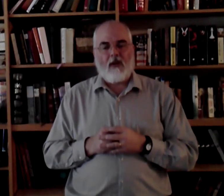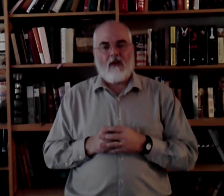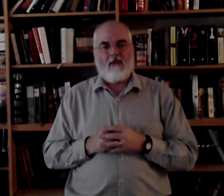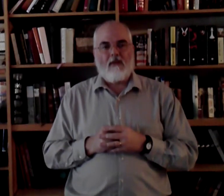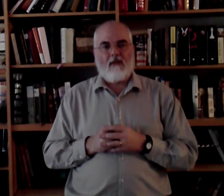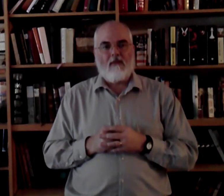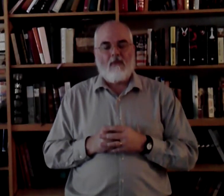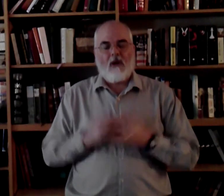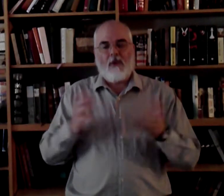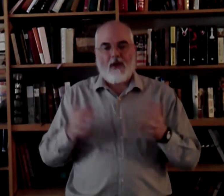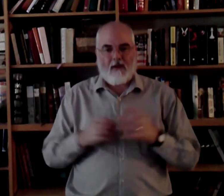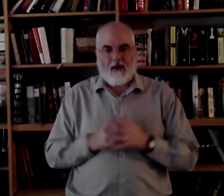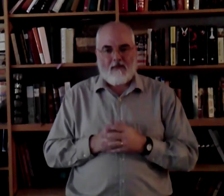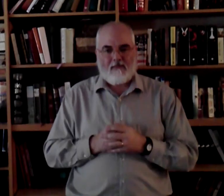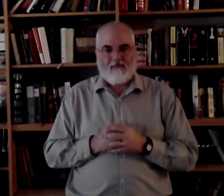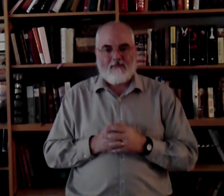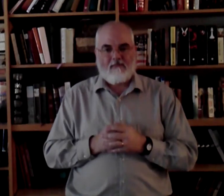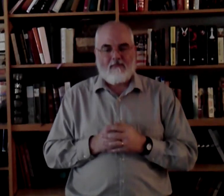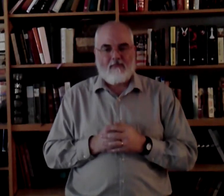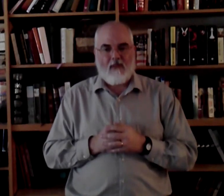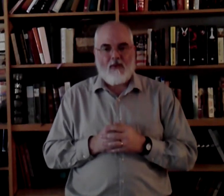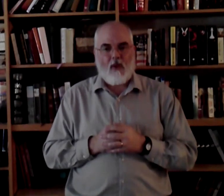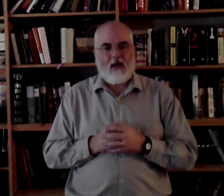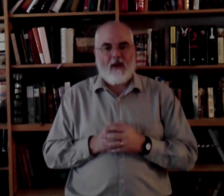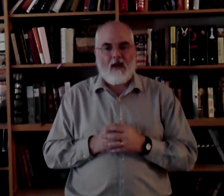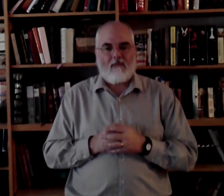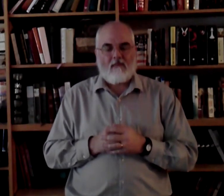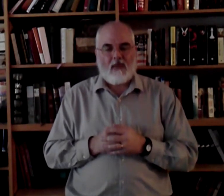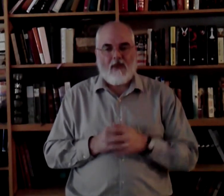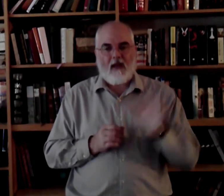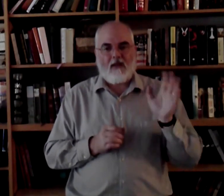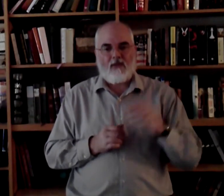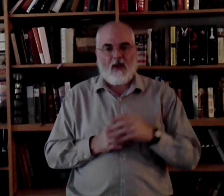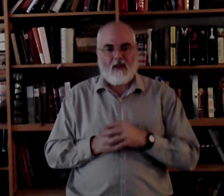but we're going to put it in there. Okay? If you want to leave it out, leave it out. That's fine.